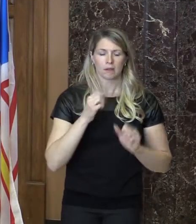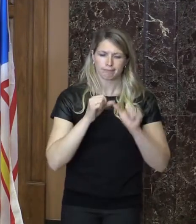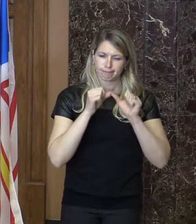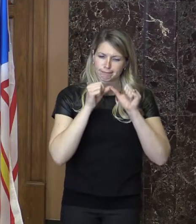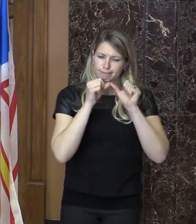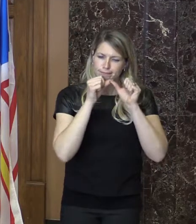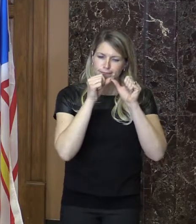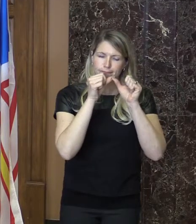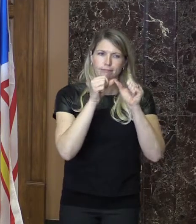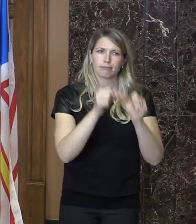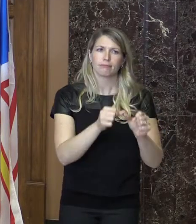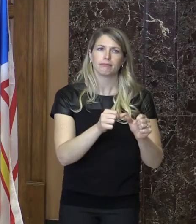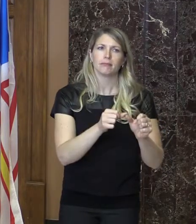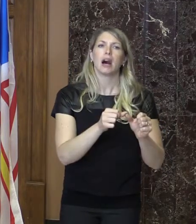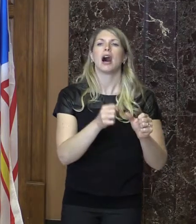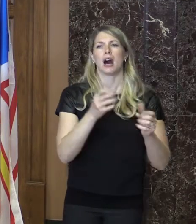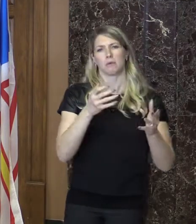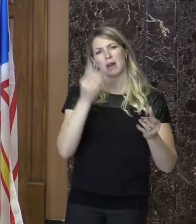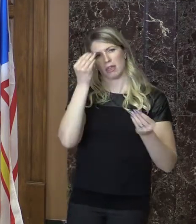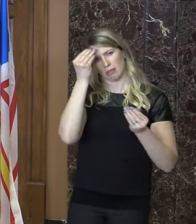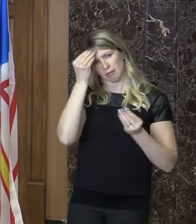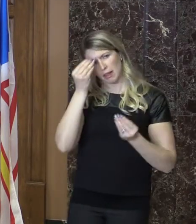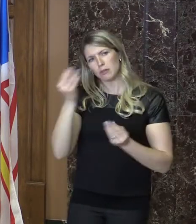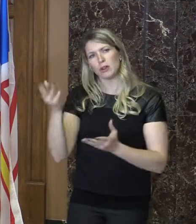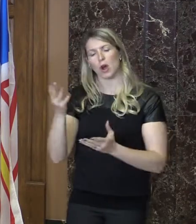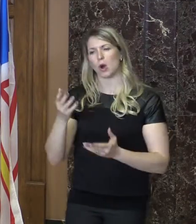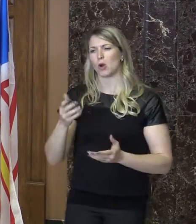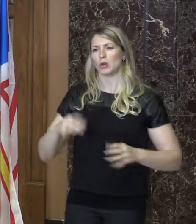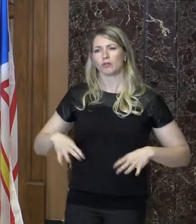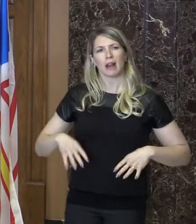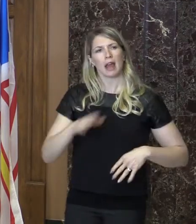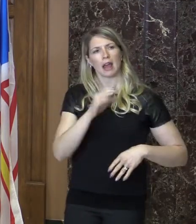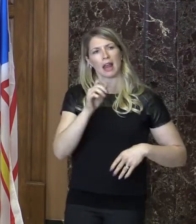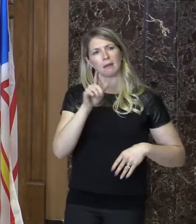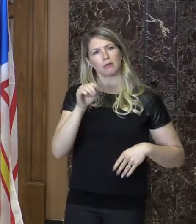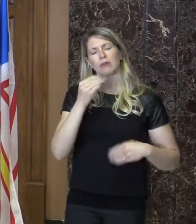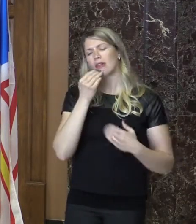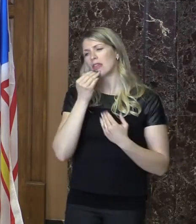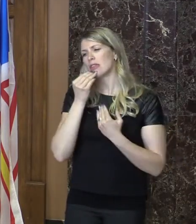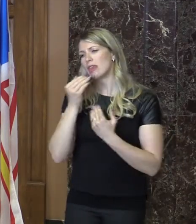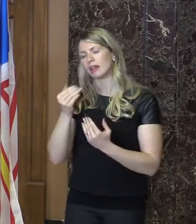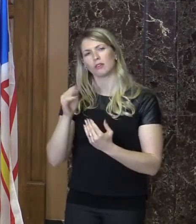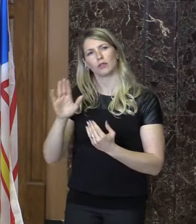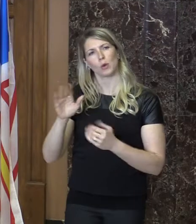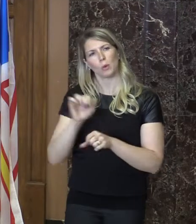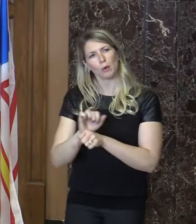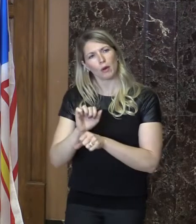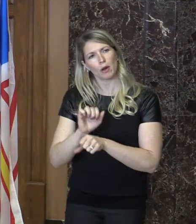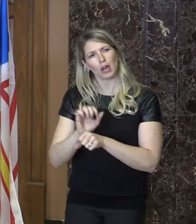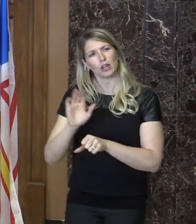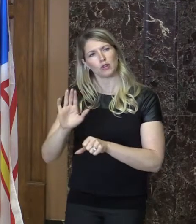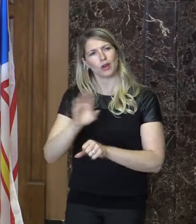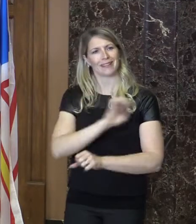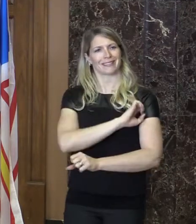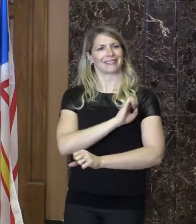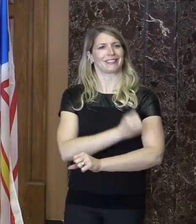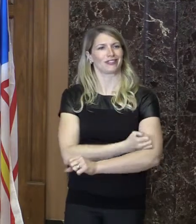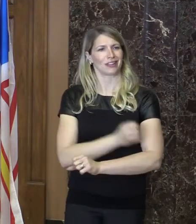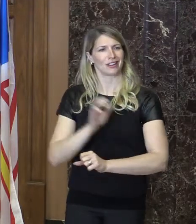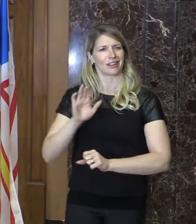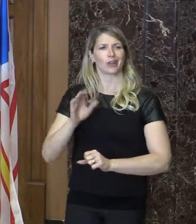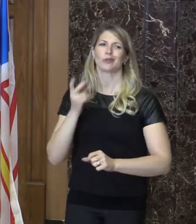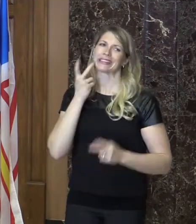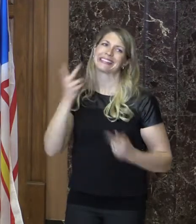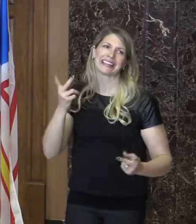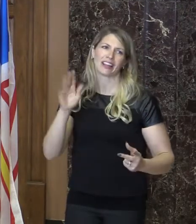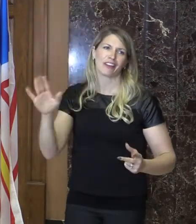And on behalf of the province, I want to commend these athletes for the hard work and the enthusiasm. And you can see it, the broad smiles on your face.